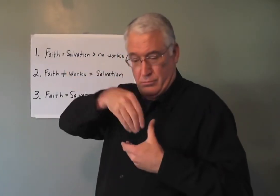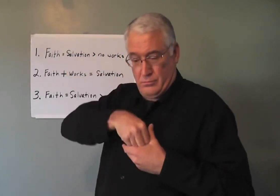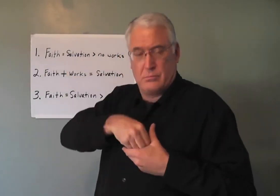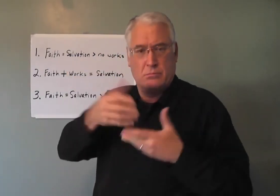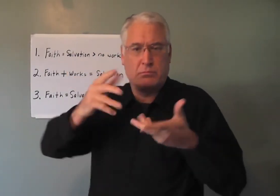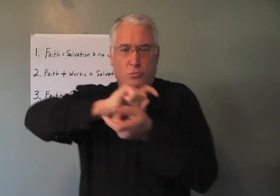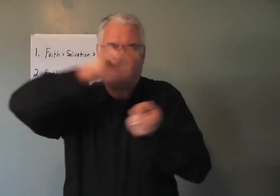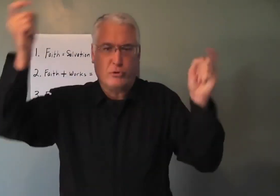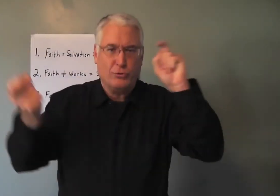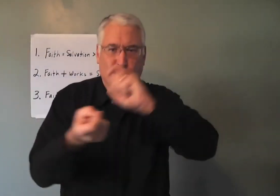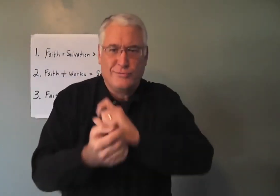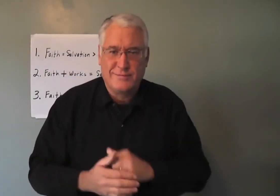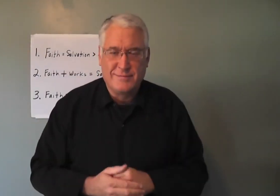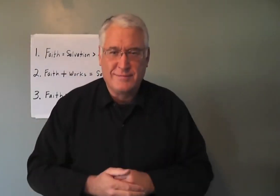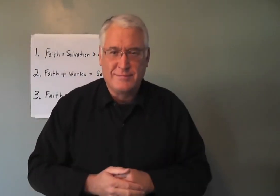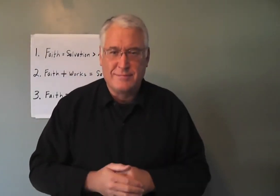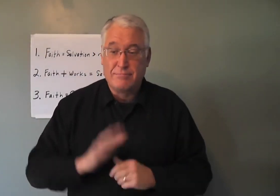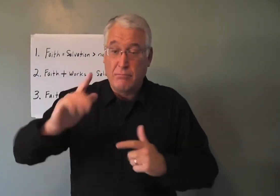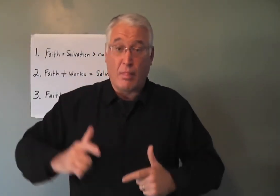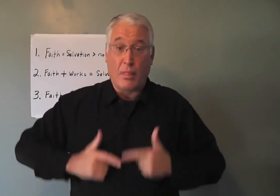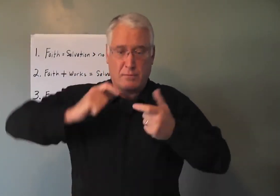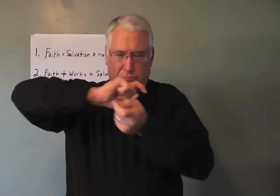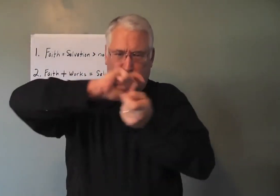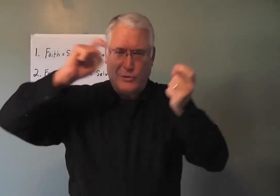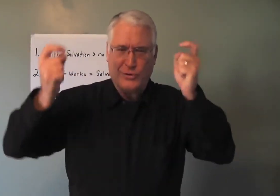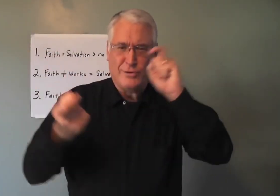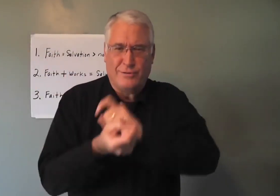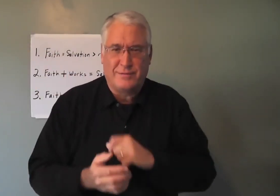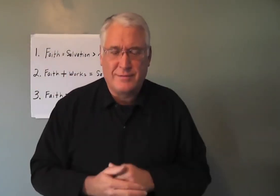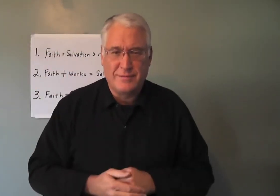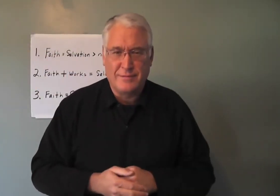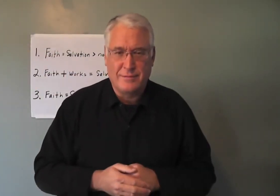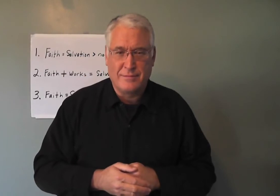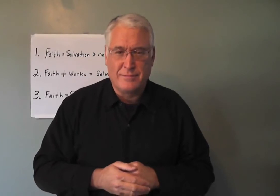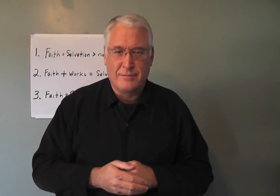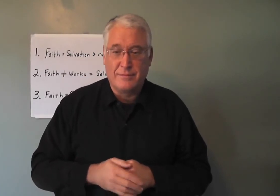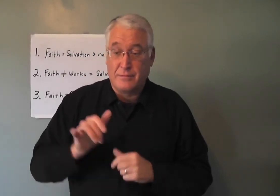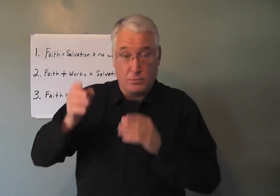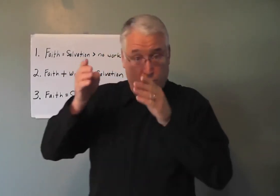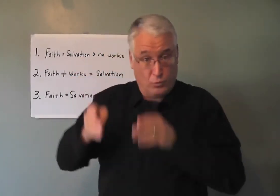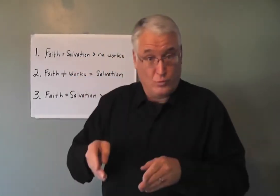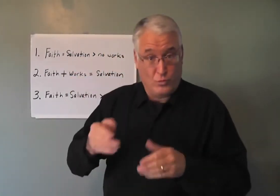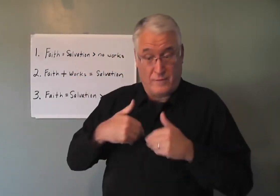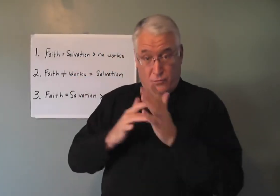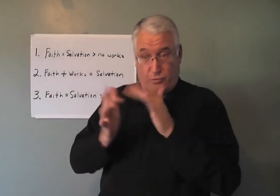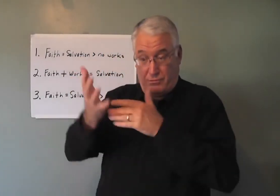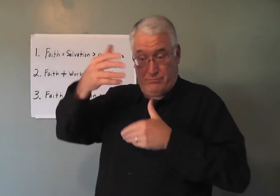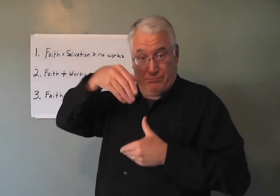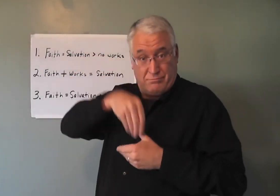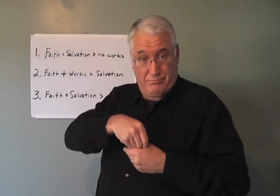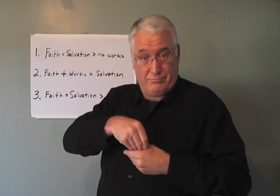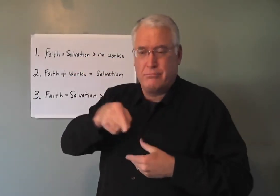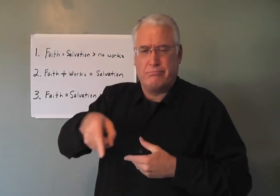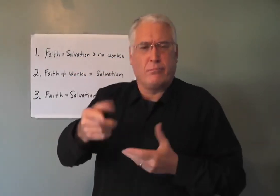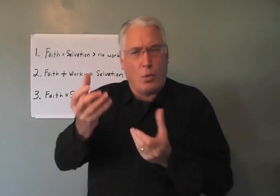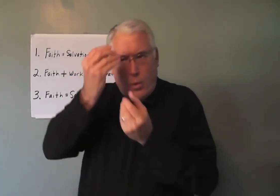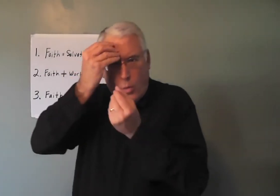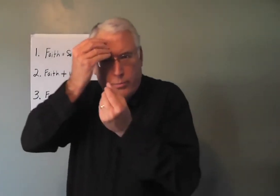comes into a person's life, they are changed. Their life is changed. That person that has Jesus